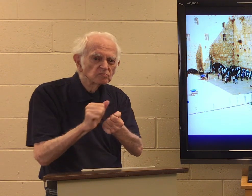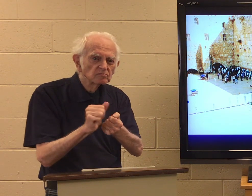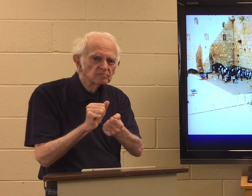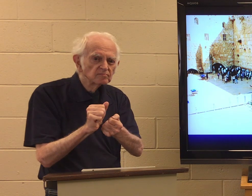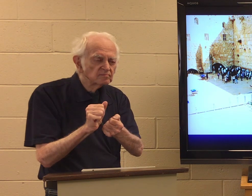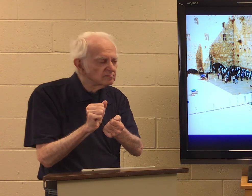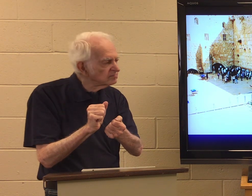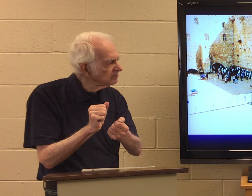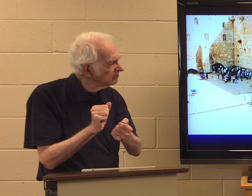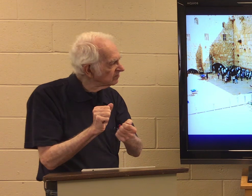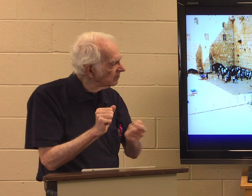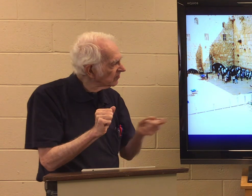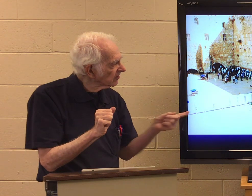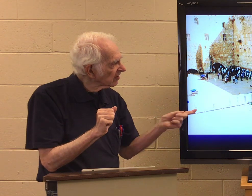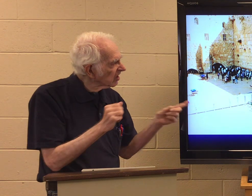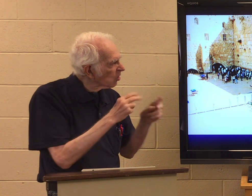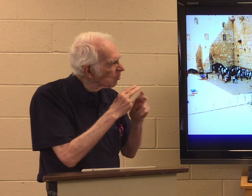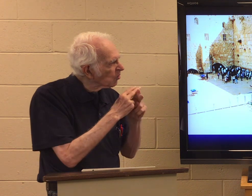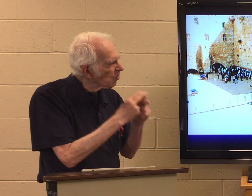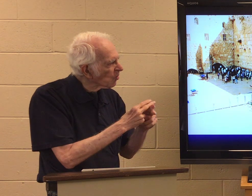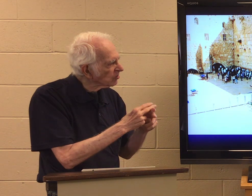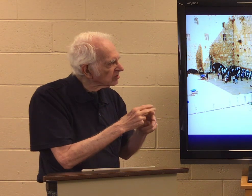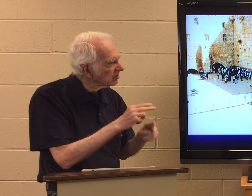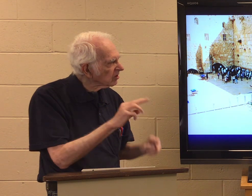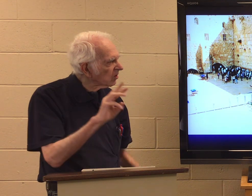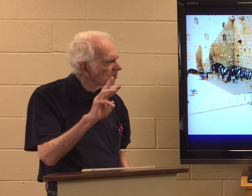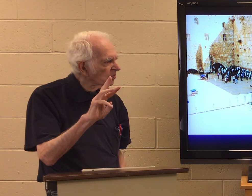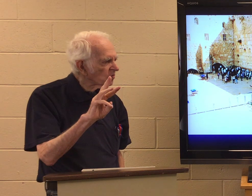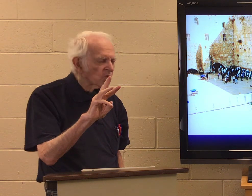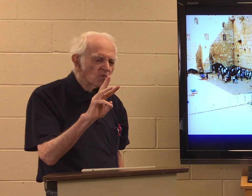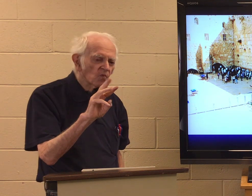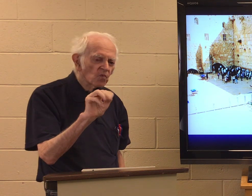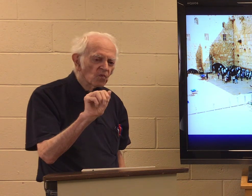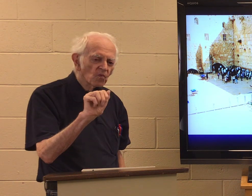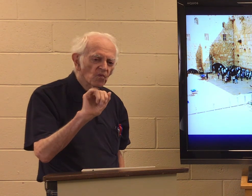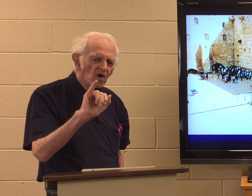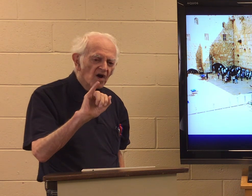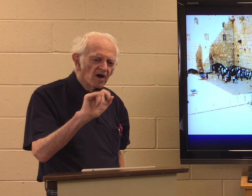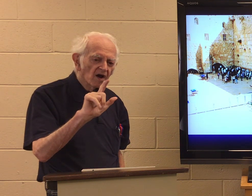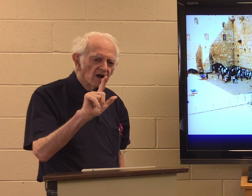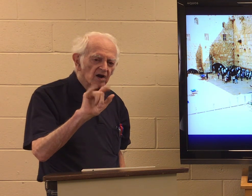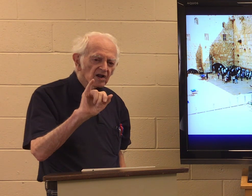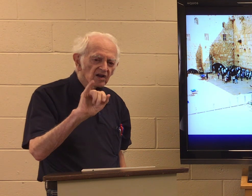from the temple that was destroyed, and it's called the wailing wall.